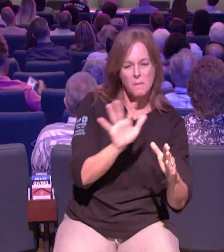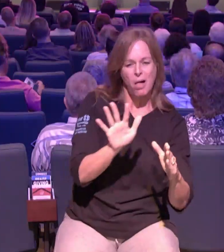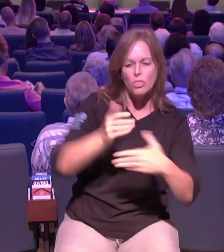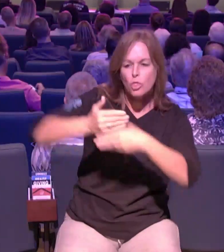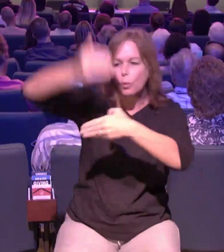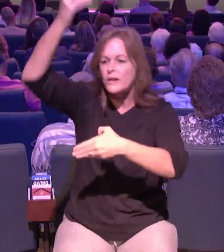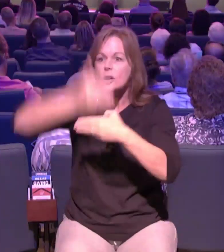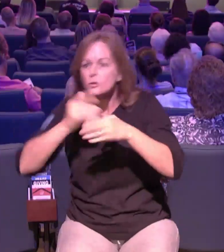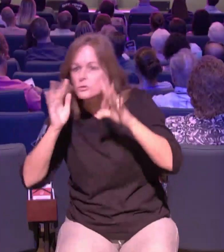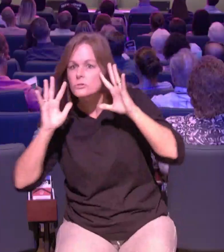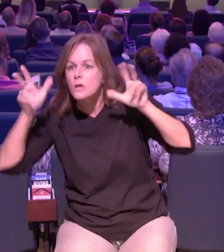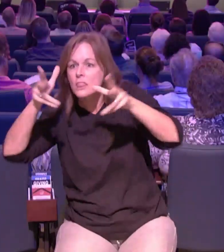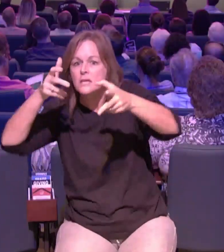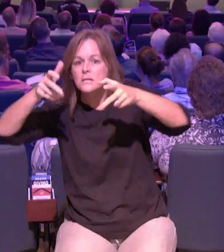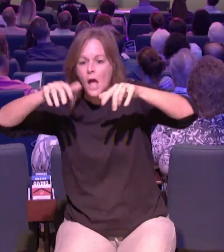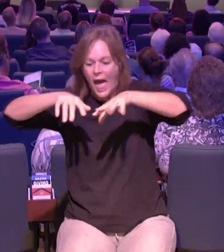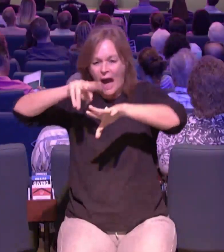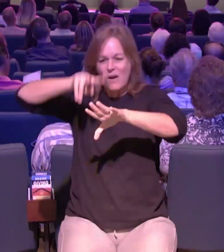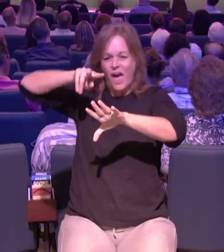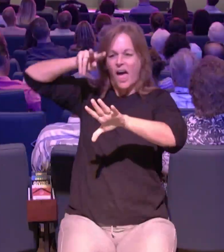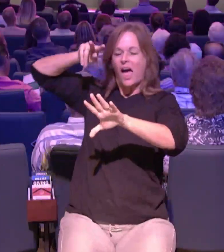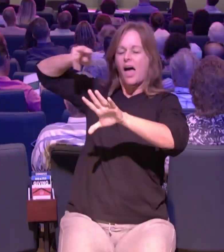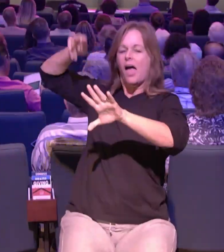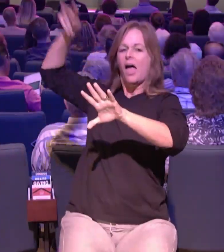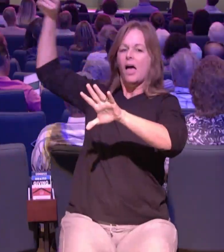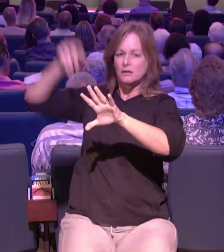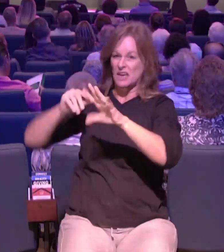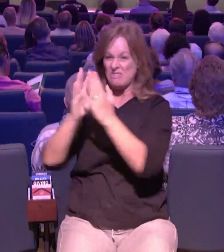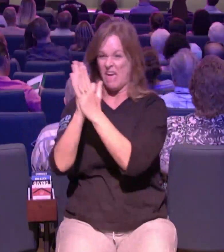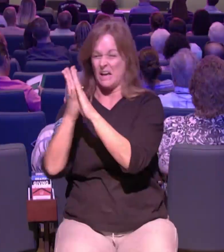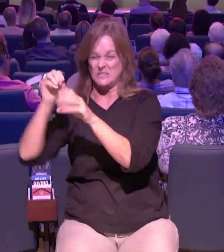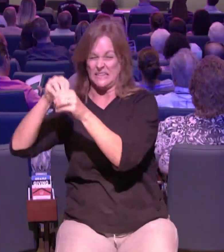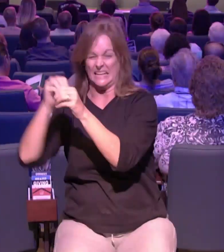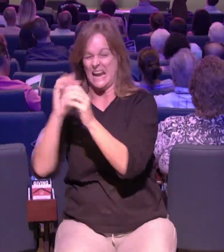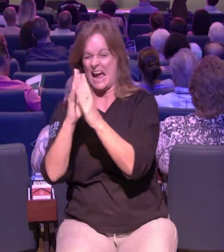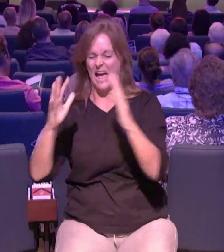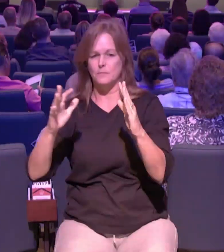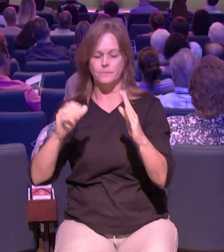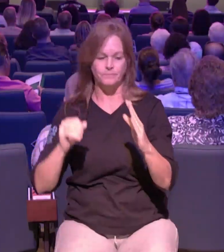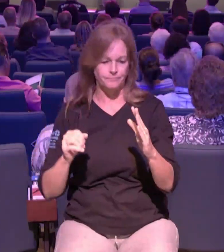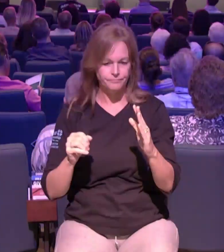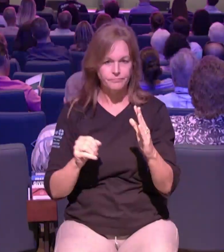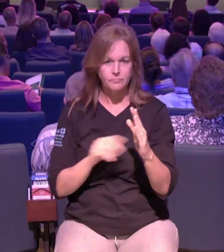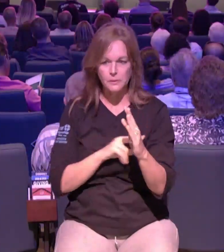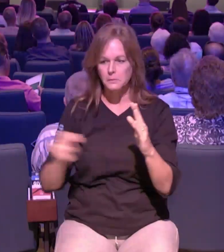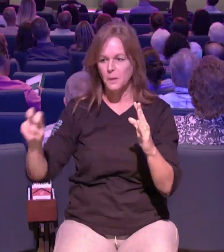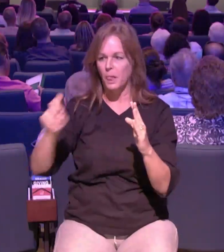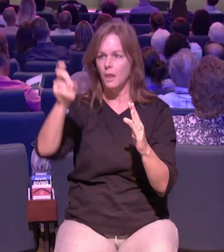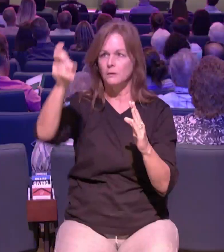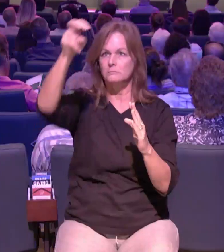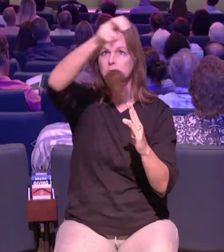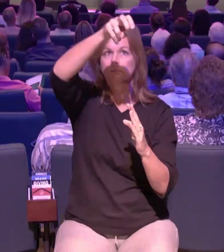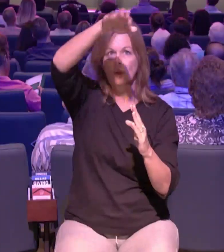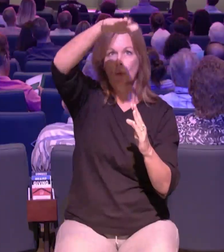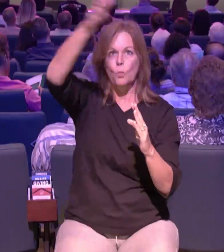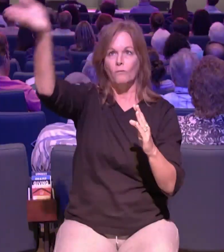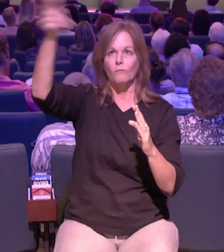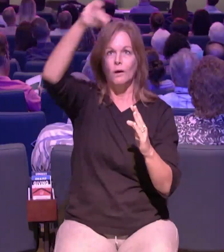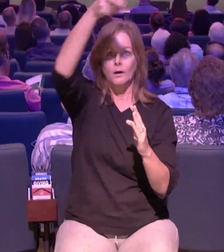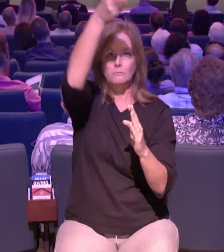to get the word out that jesus is here and you need to come see what he's doing because he is he's doing some amazing things he's got everything that you're looking for